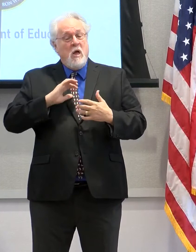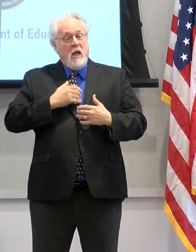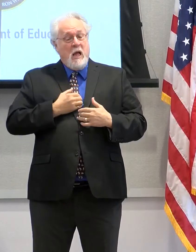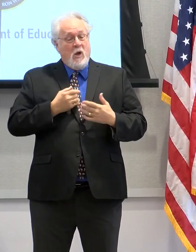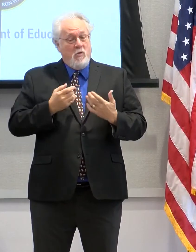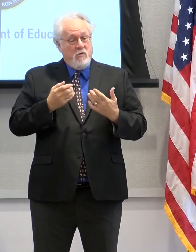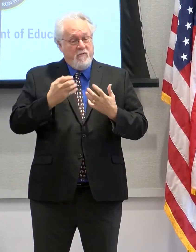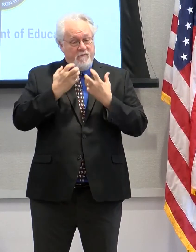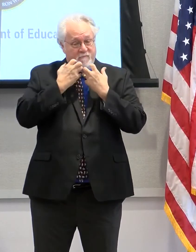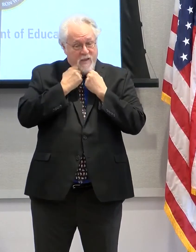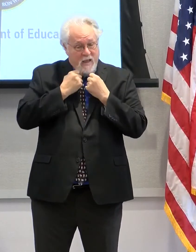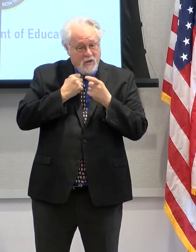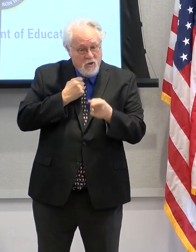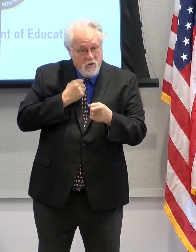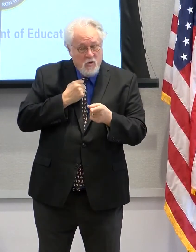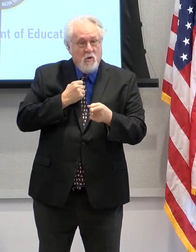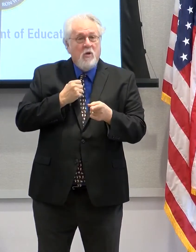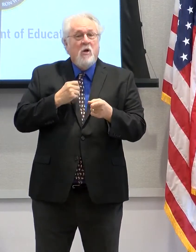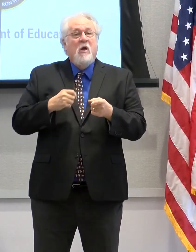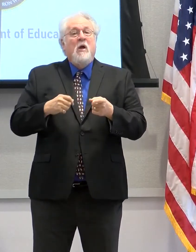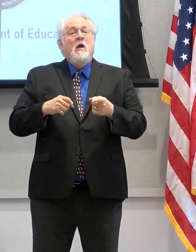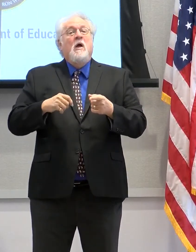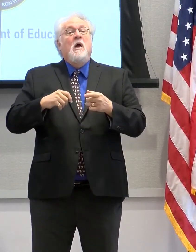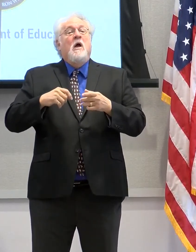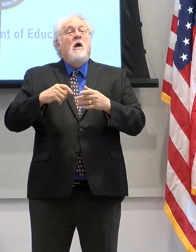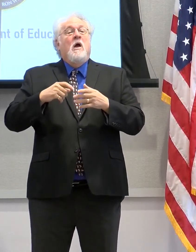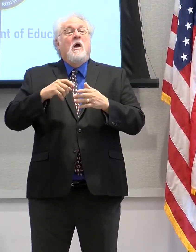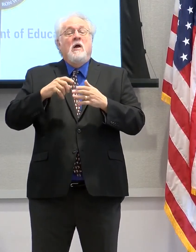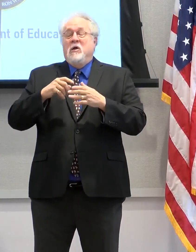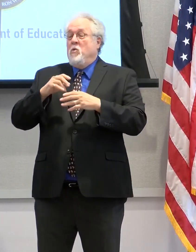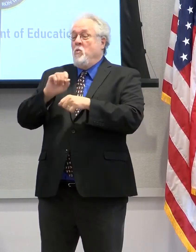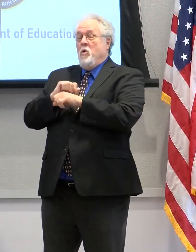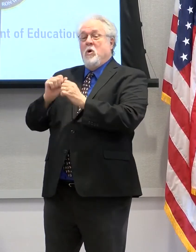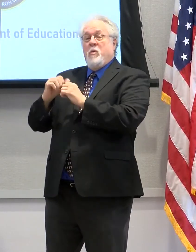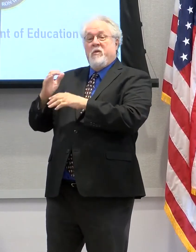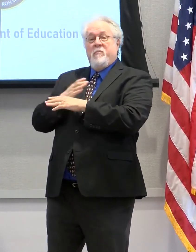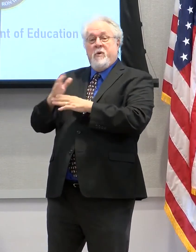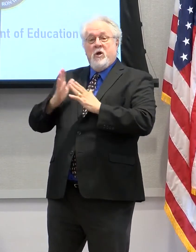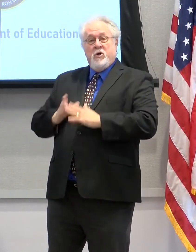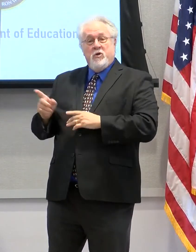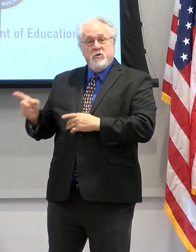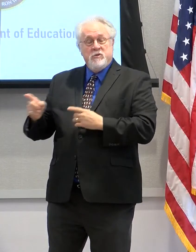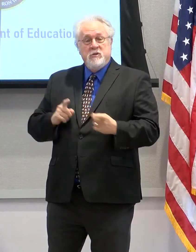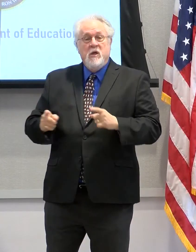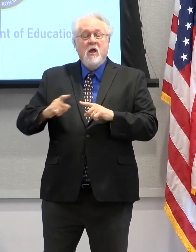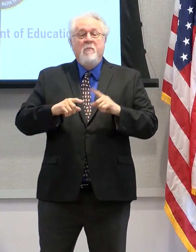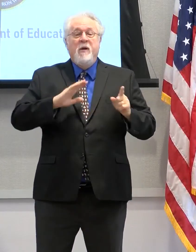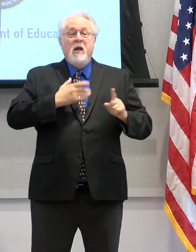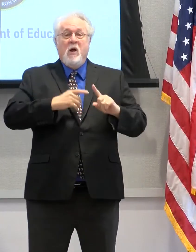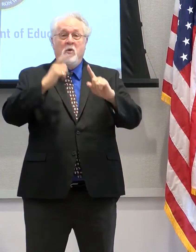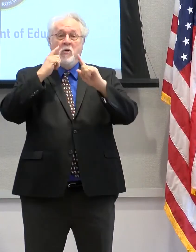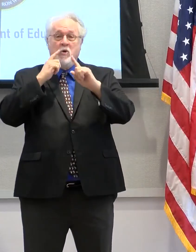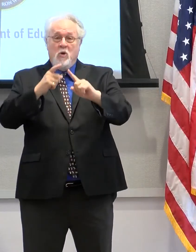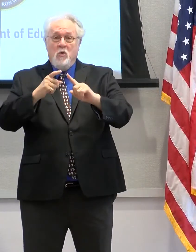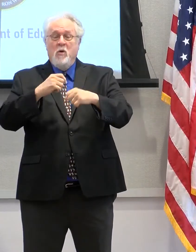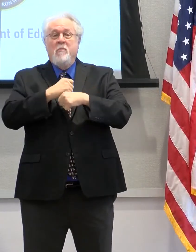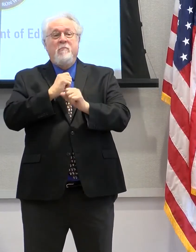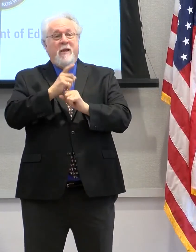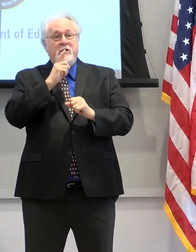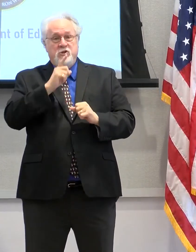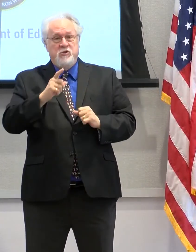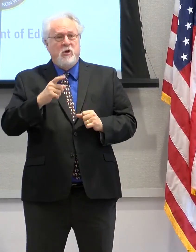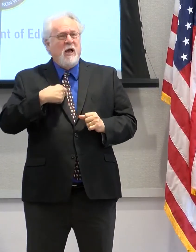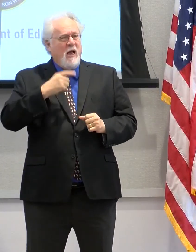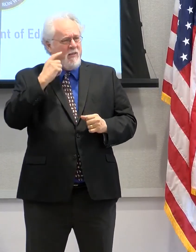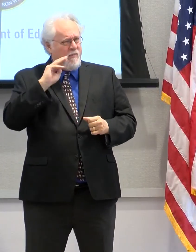sure that we not only share our mission, but what our partner does. But the government's goal, I think, of the capital area of the promise is to make sure, and